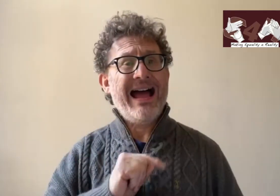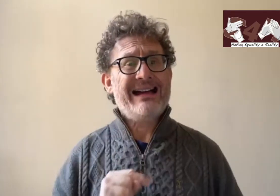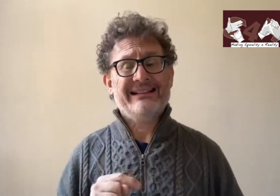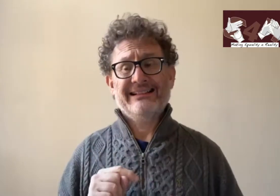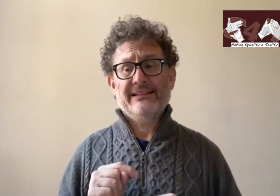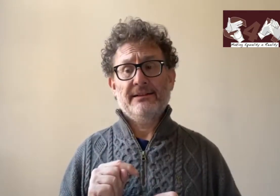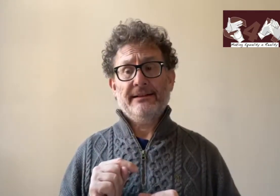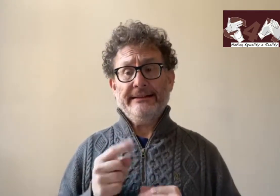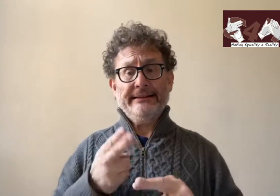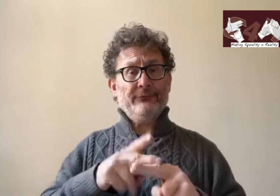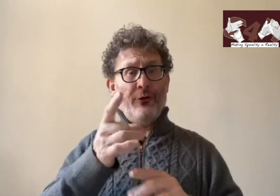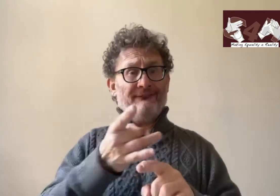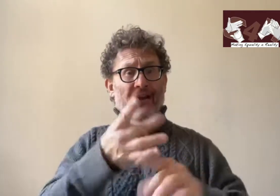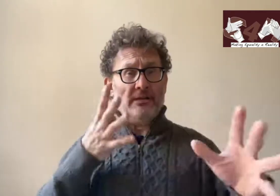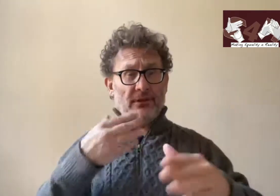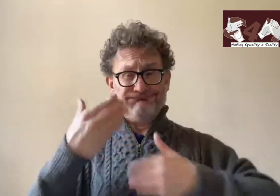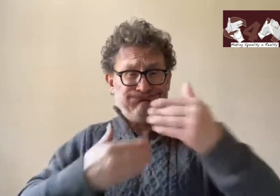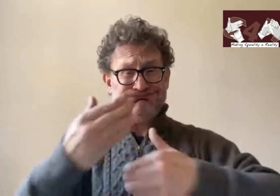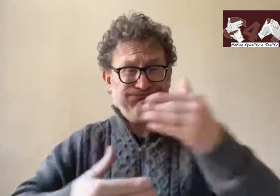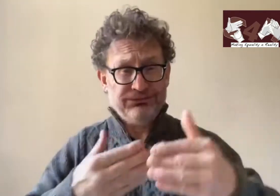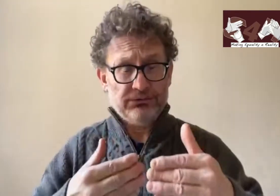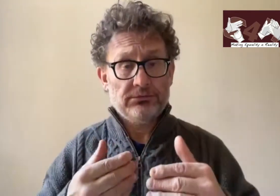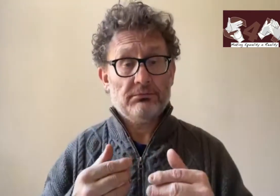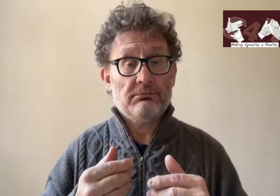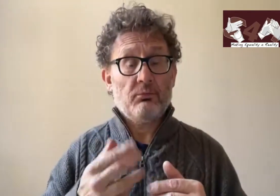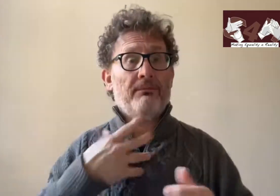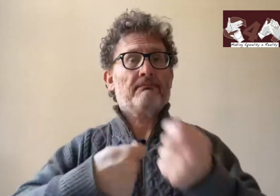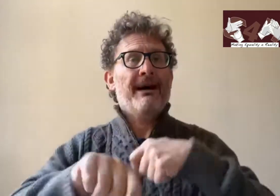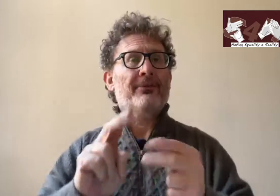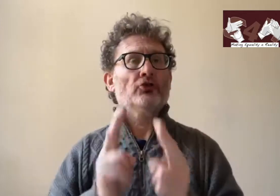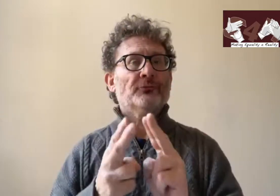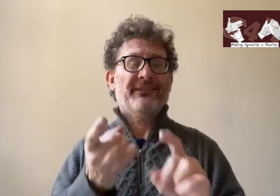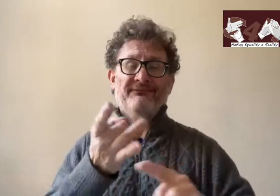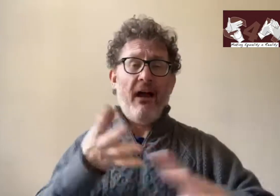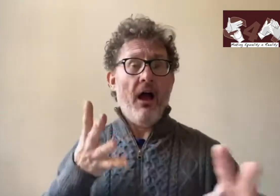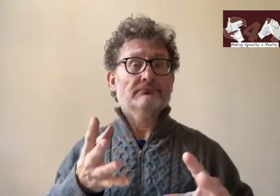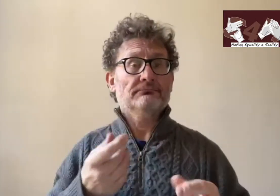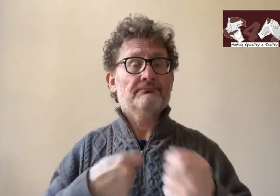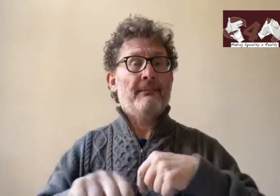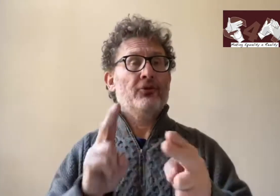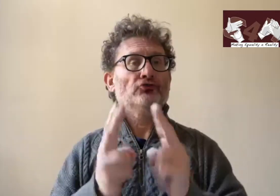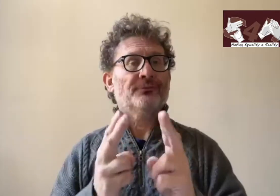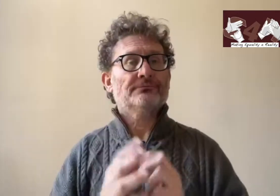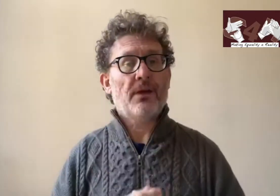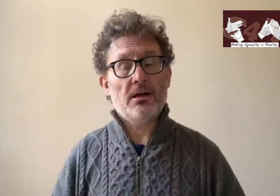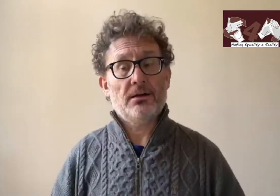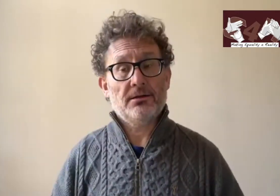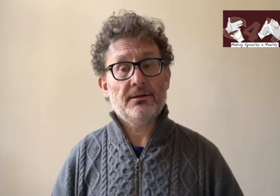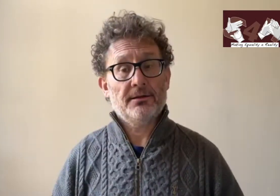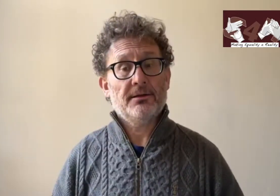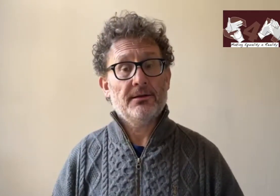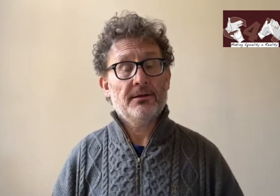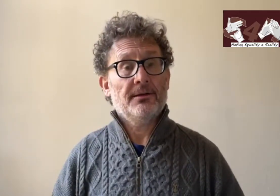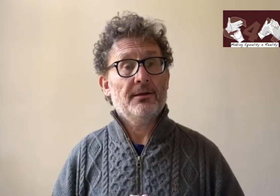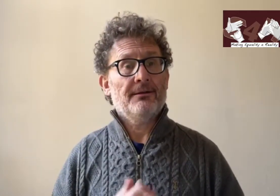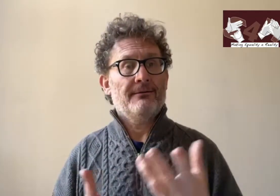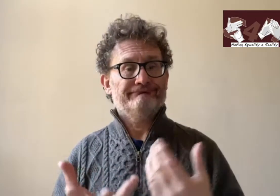because if you if you just speed through your qualifications just become an interpreter